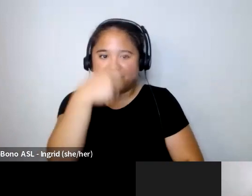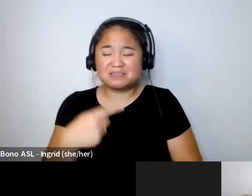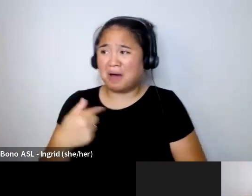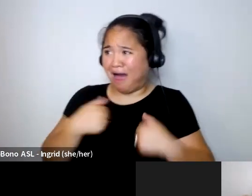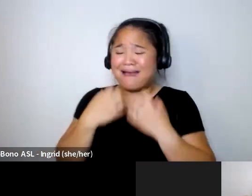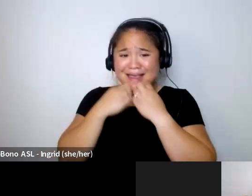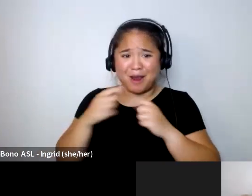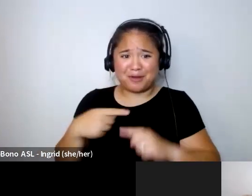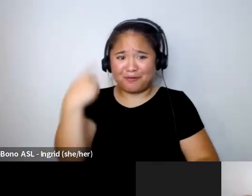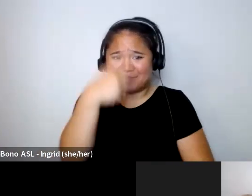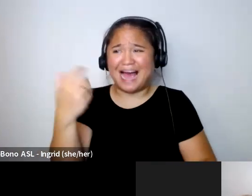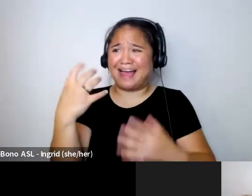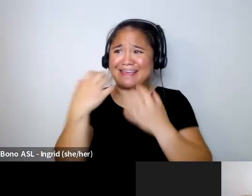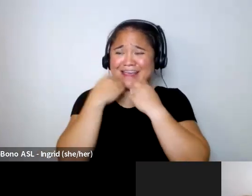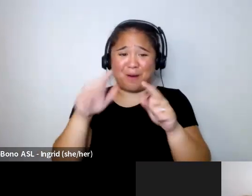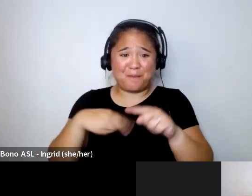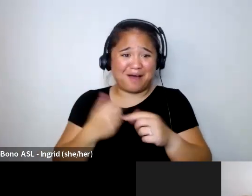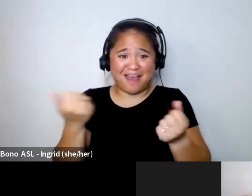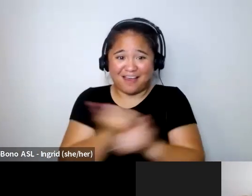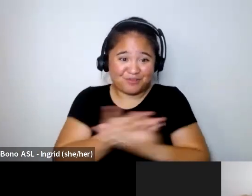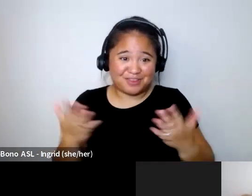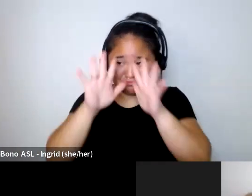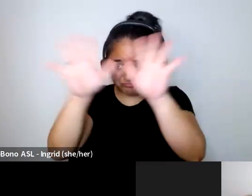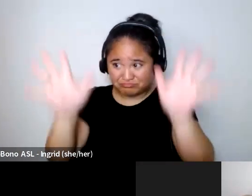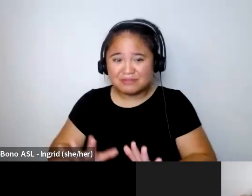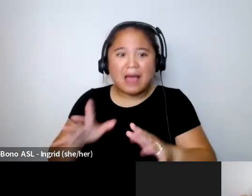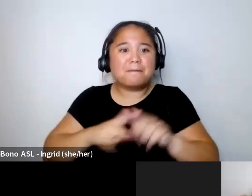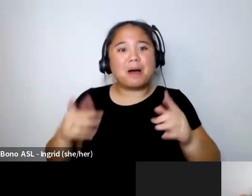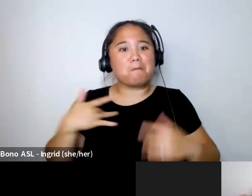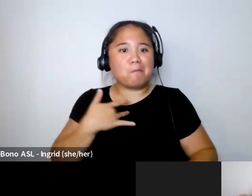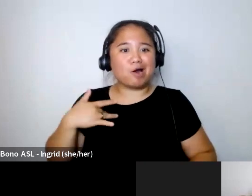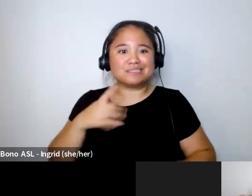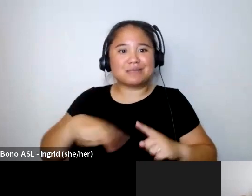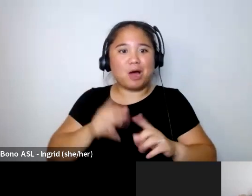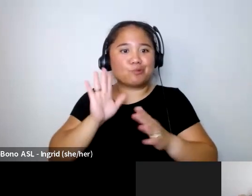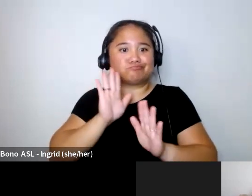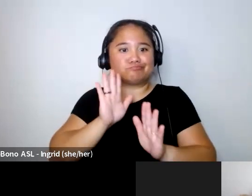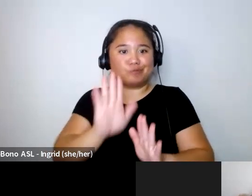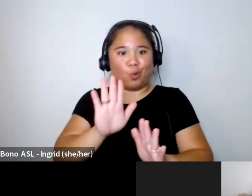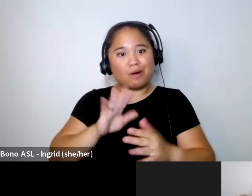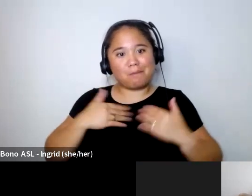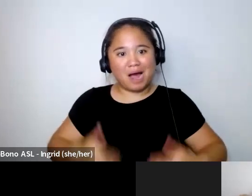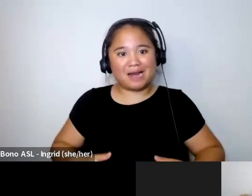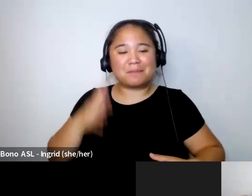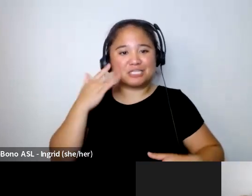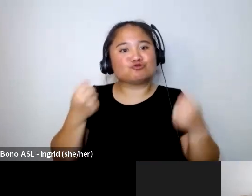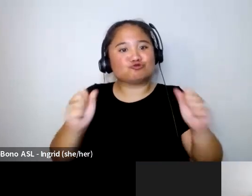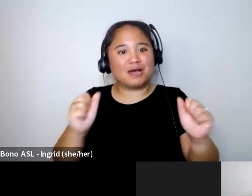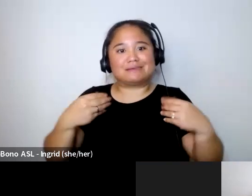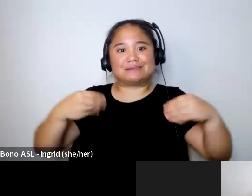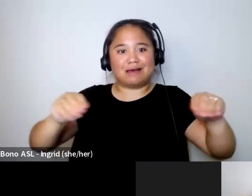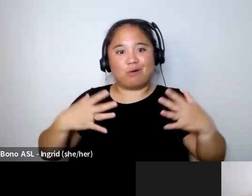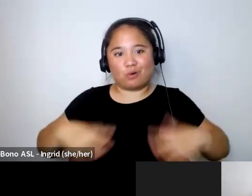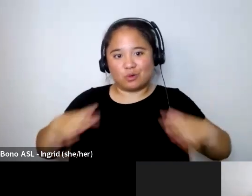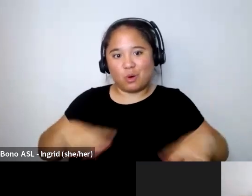i care about everything but you know modeling is about your body for the most part you know because you're trying to sell clothes so